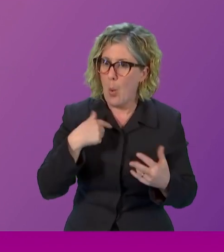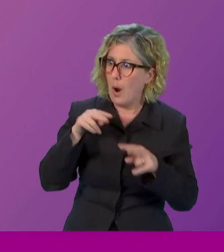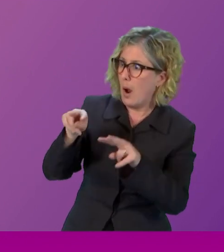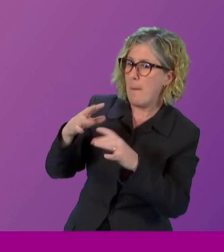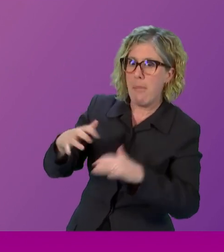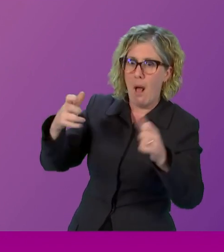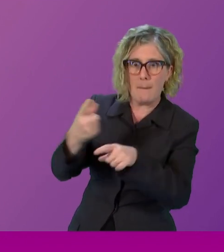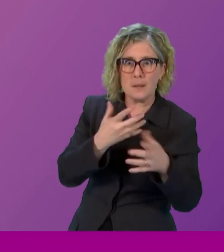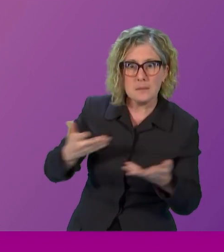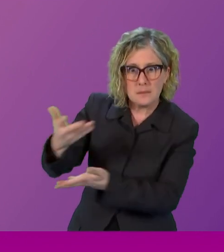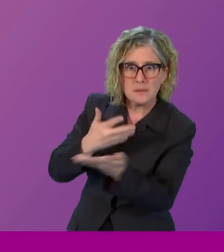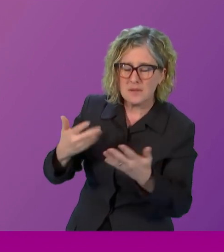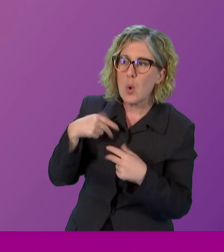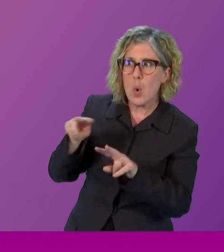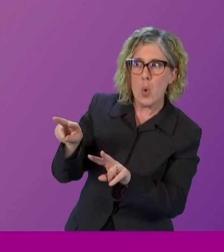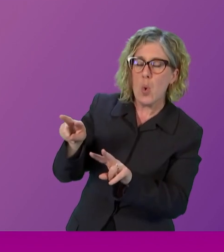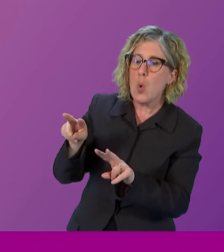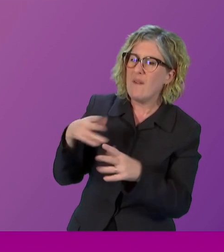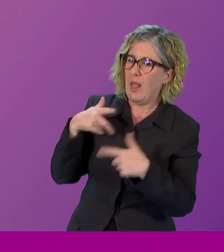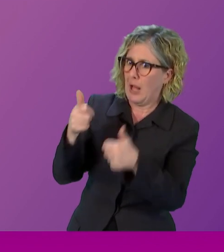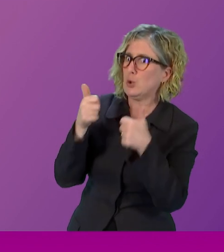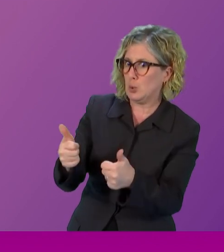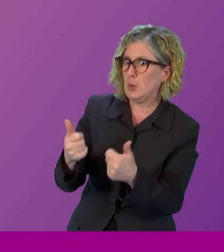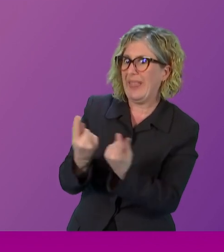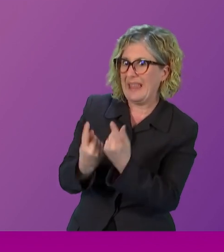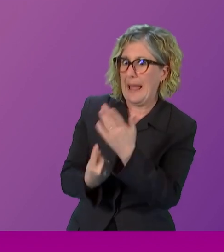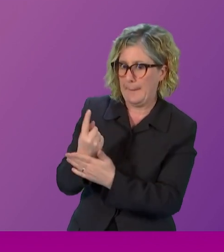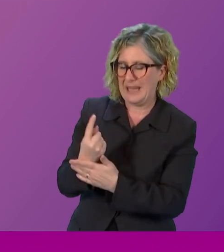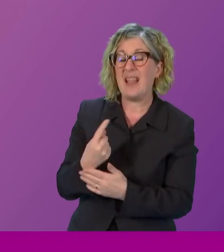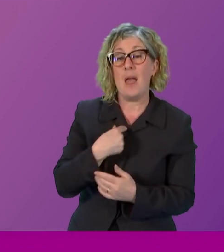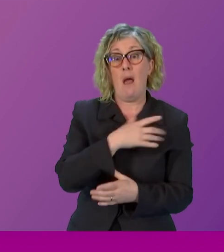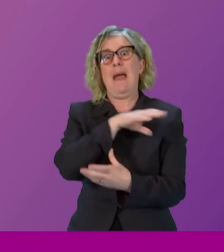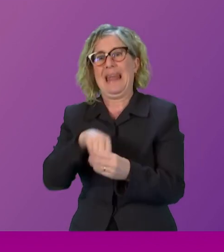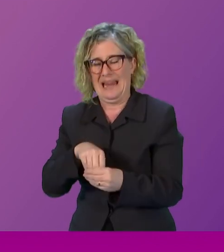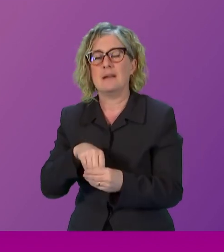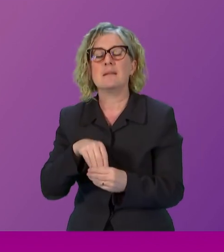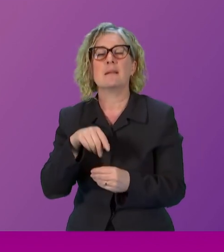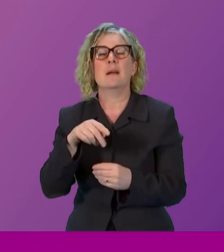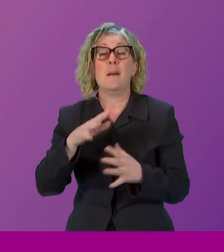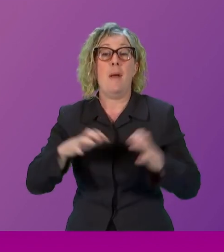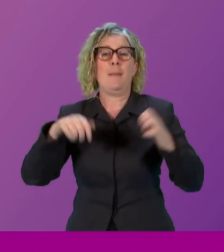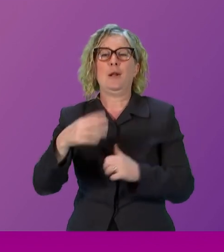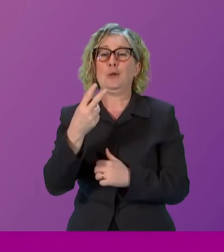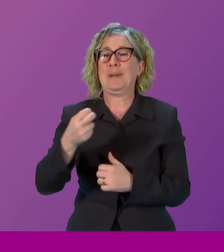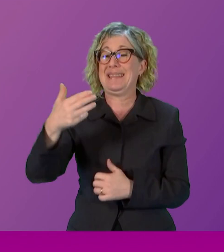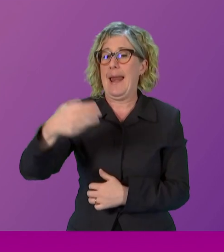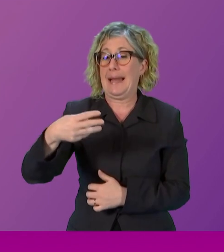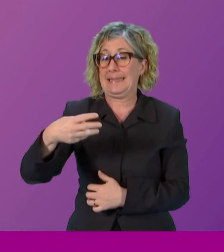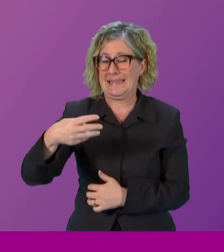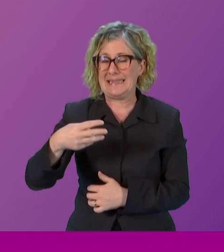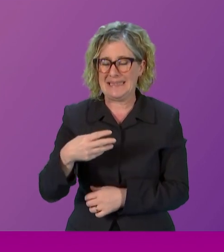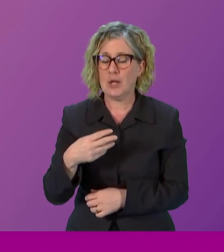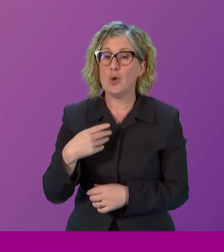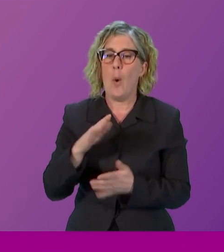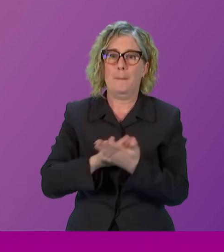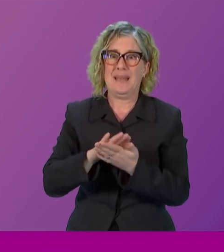in parliament. I came into parliament in autumn 2019, and I had the privilege of being able to vote on all the good work that